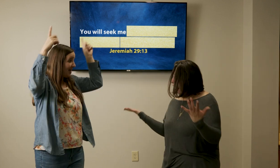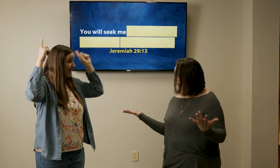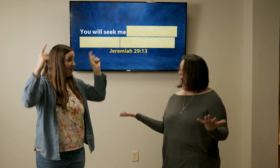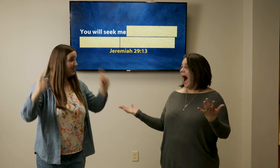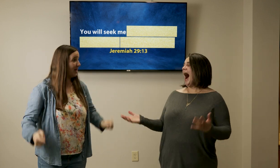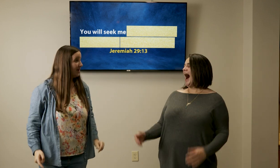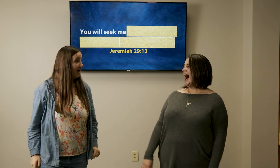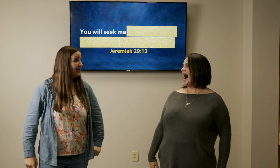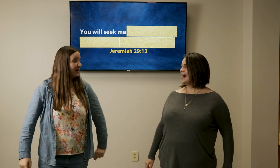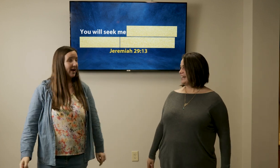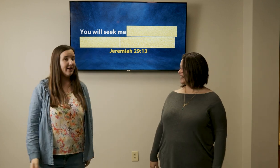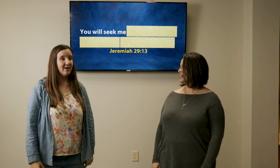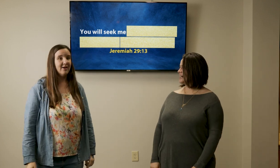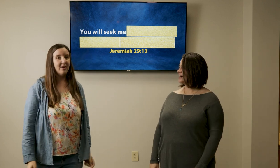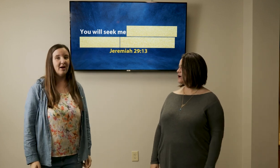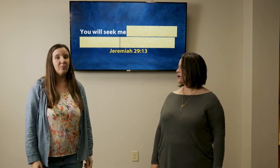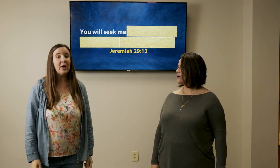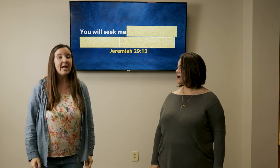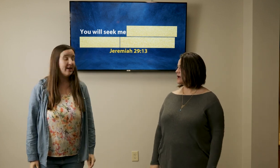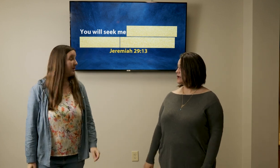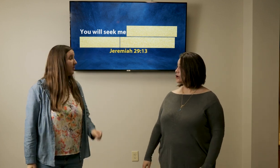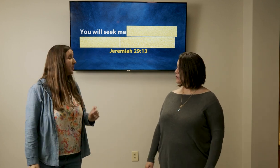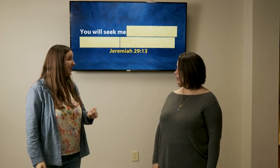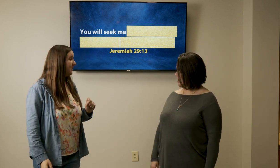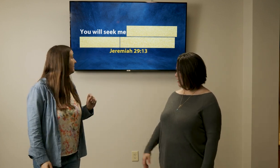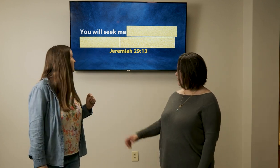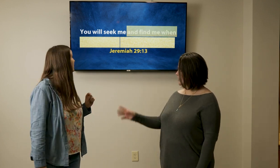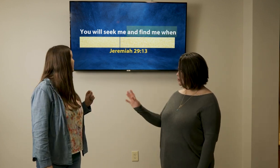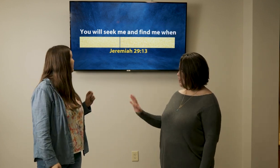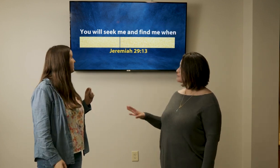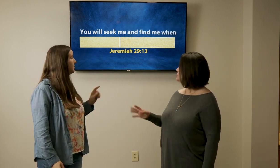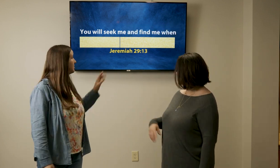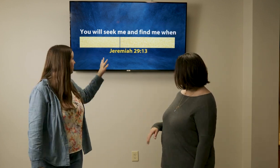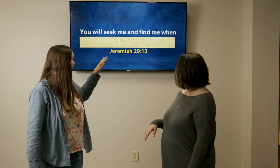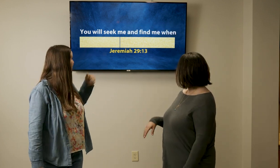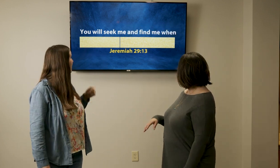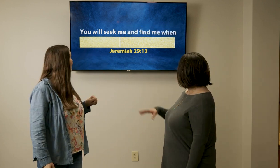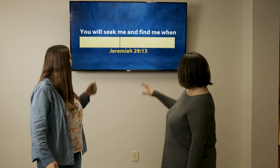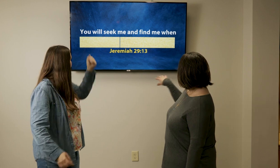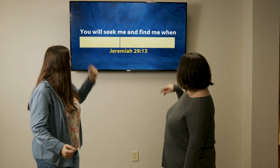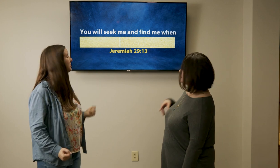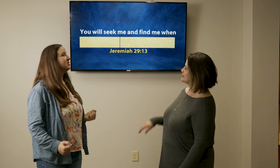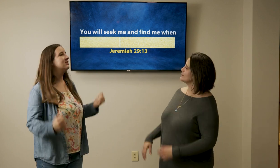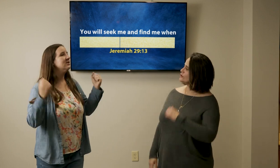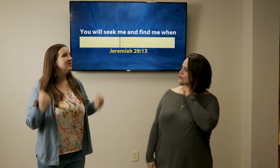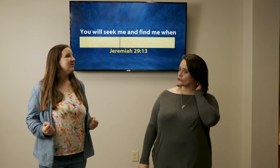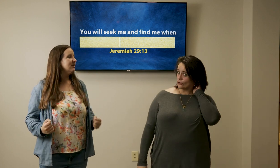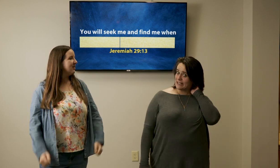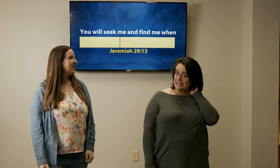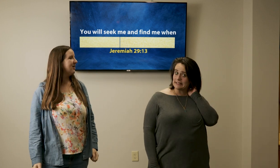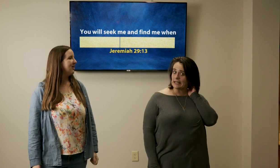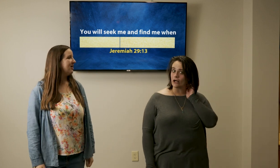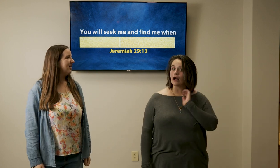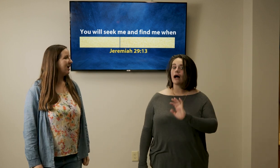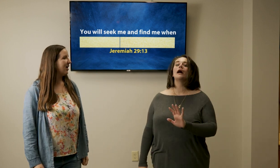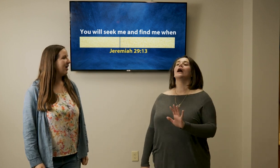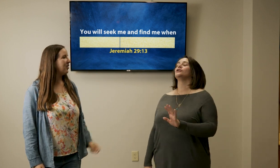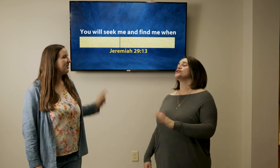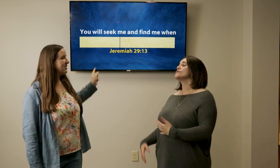being God again uh-huh uh when when okay good job good job right there okay yeah yes you you're getting there uh a thousand